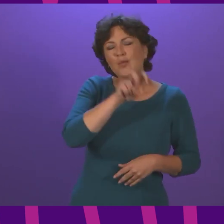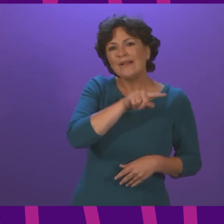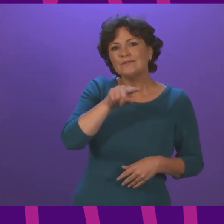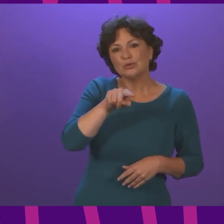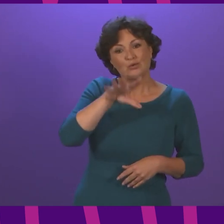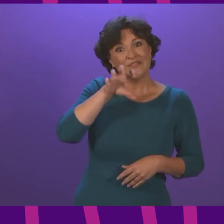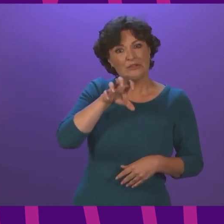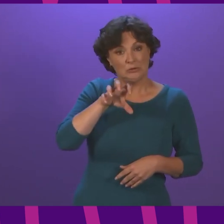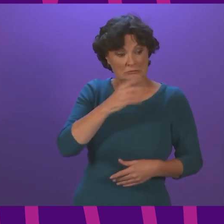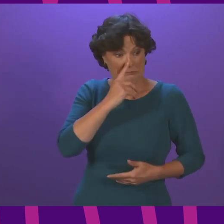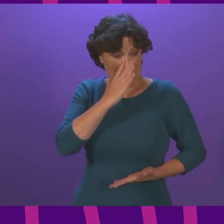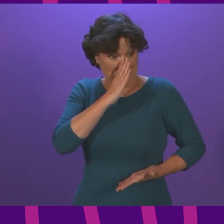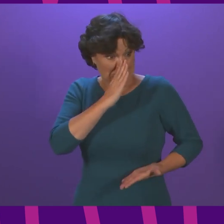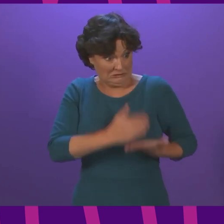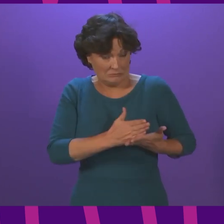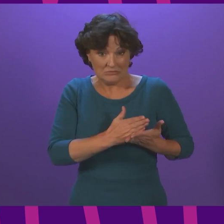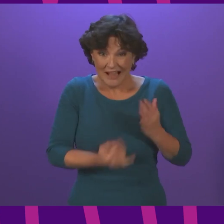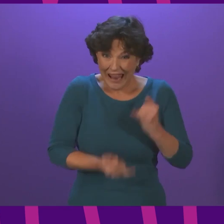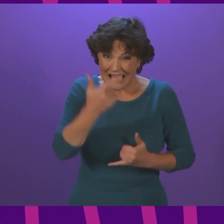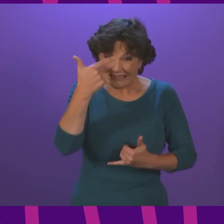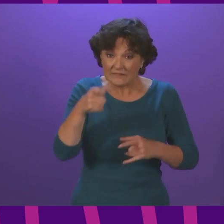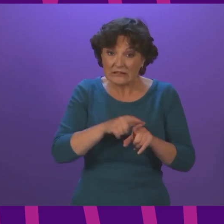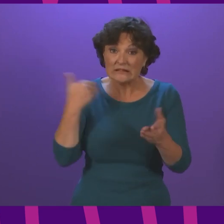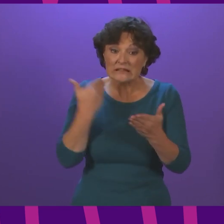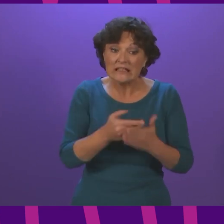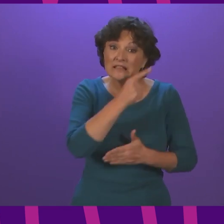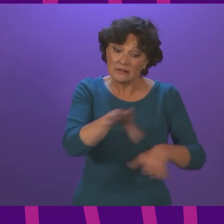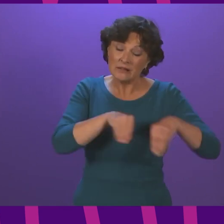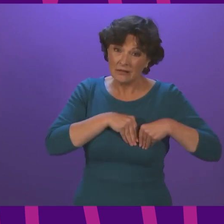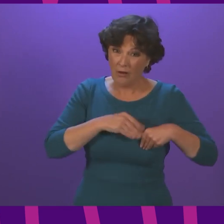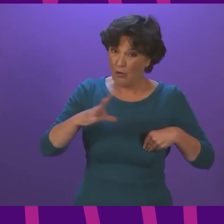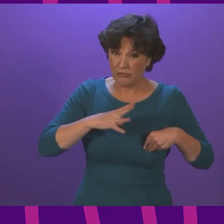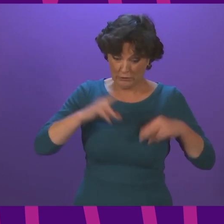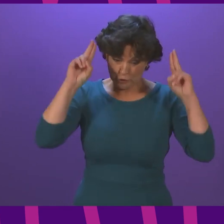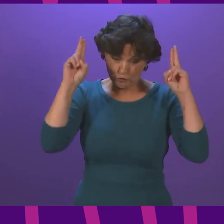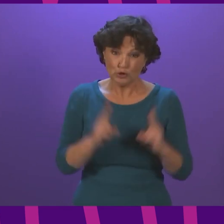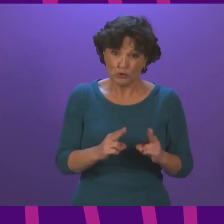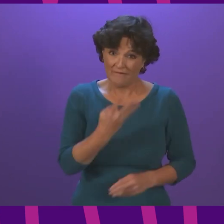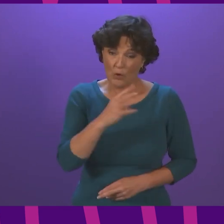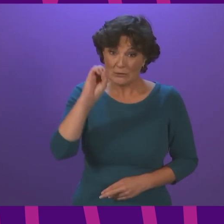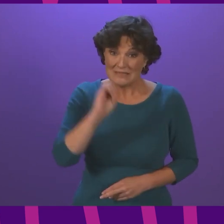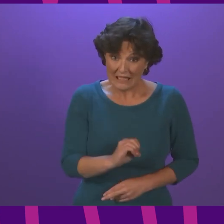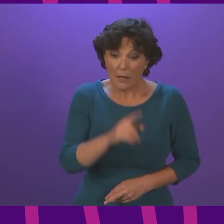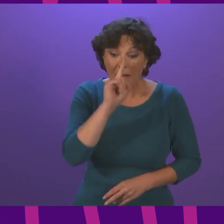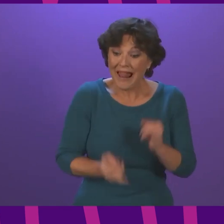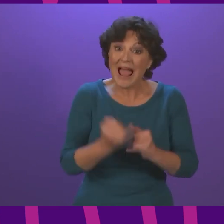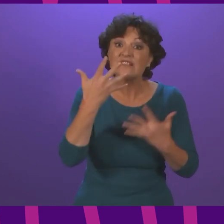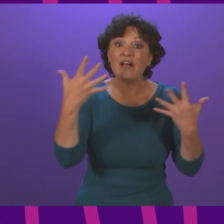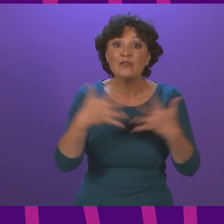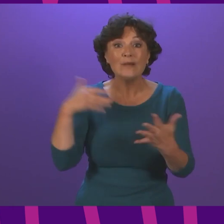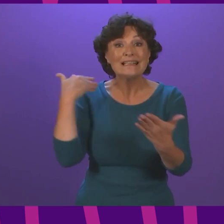fallen by almost 40 per cent in the past seven days and by more than 80 per cent in the last five weeks.